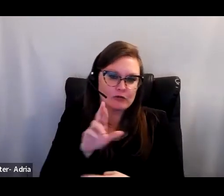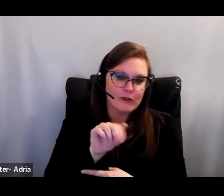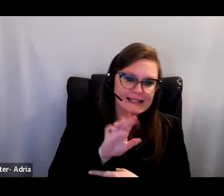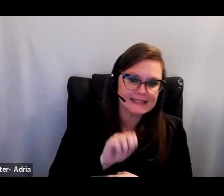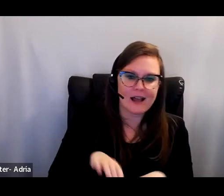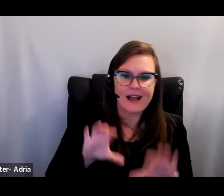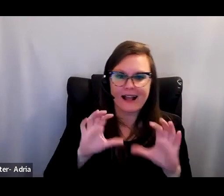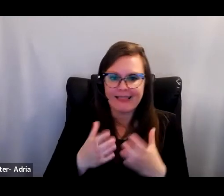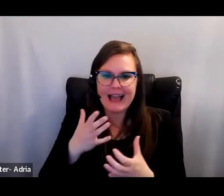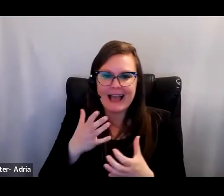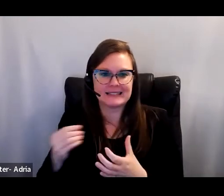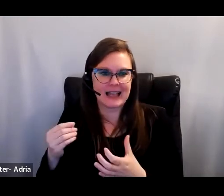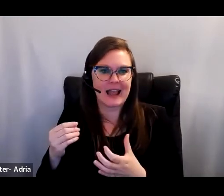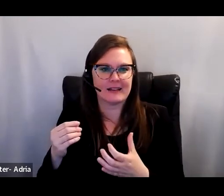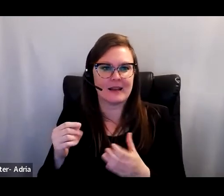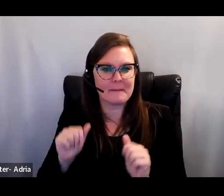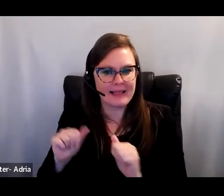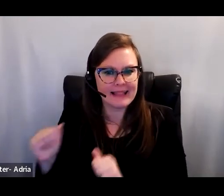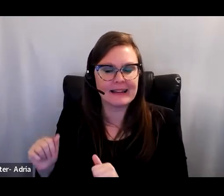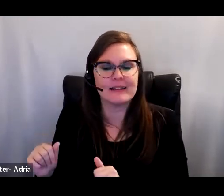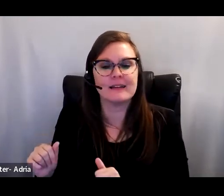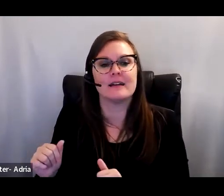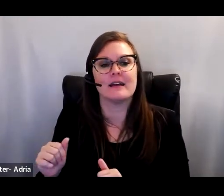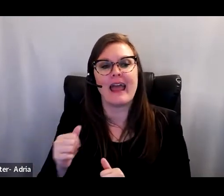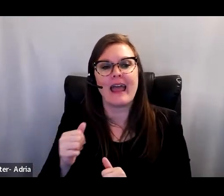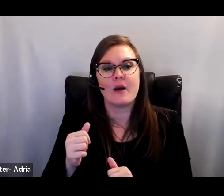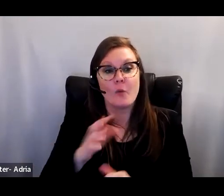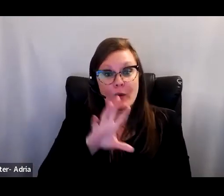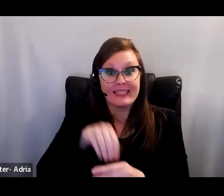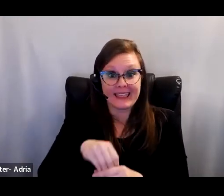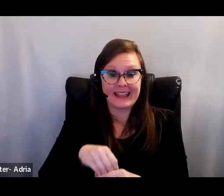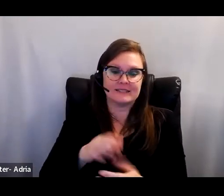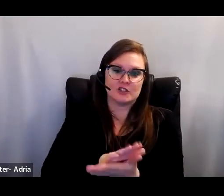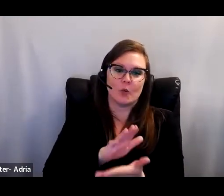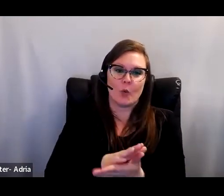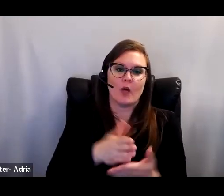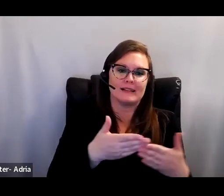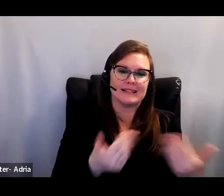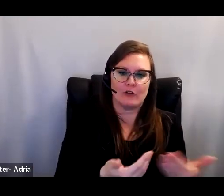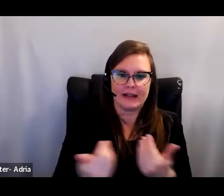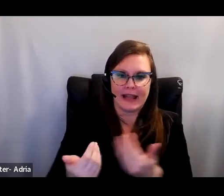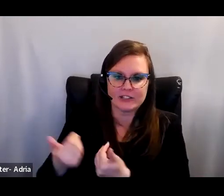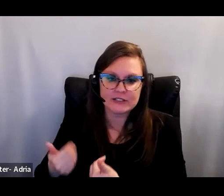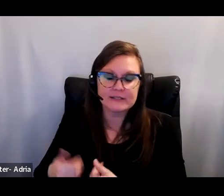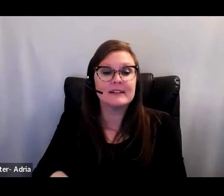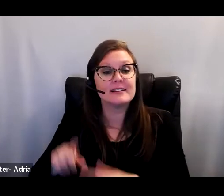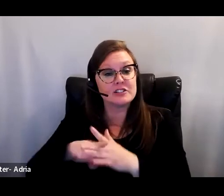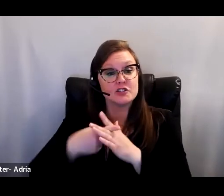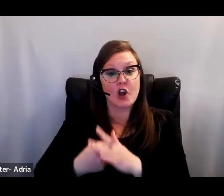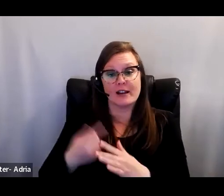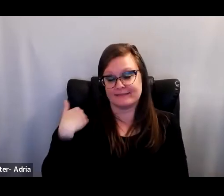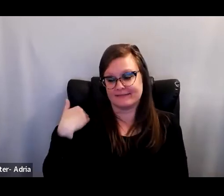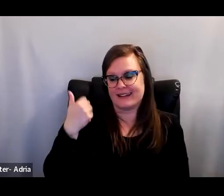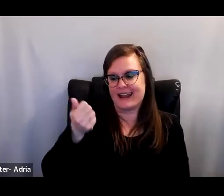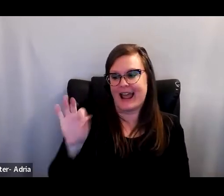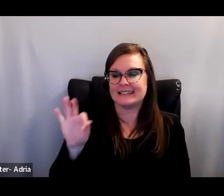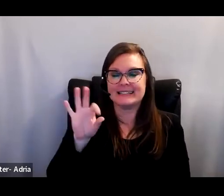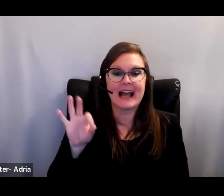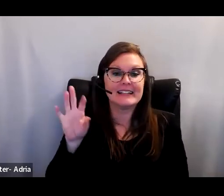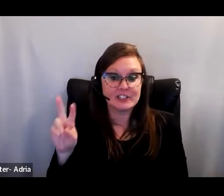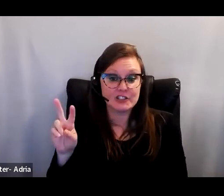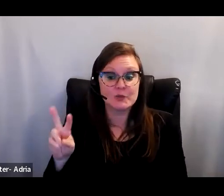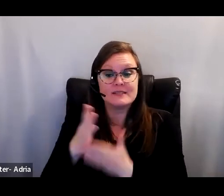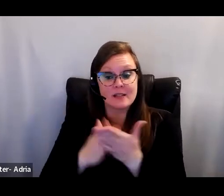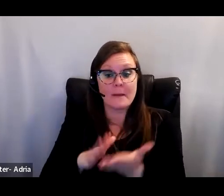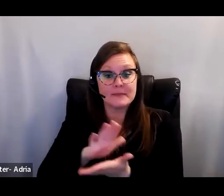disrupted patterns within school segregation. At the time the study was launched in 1992, there were some schools across the